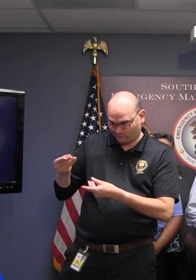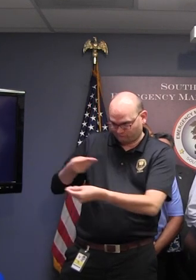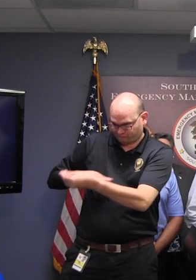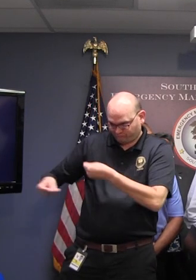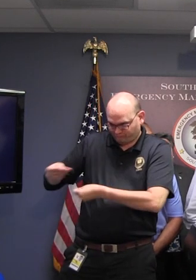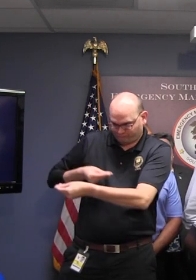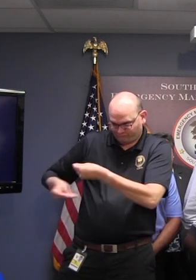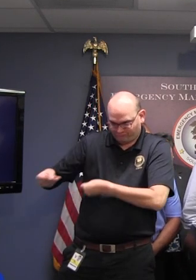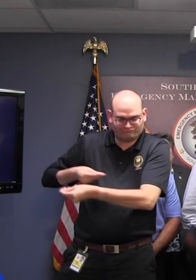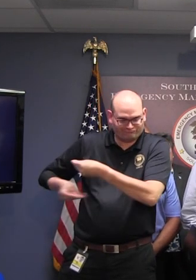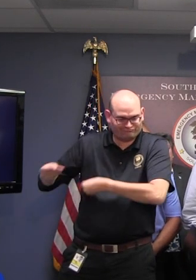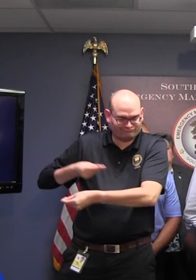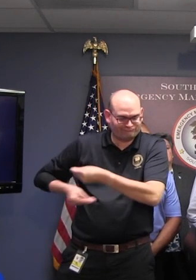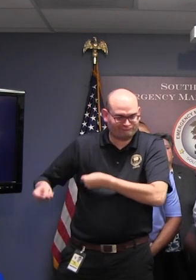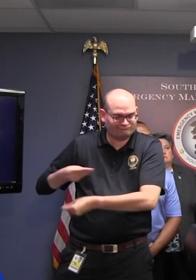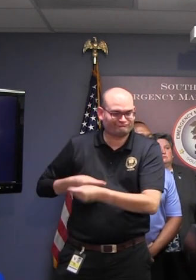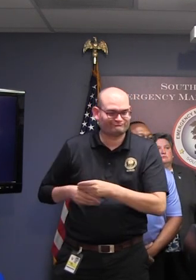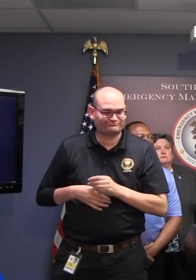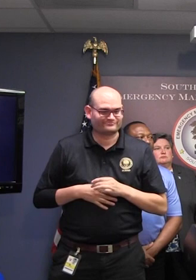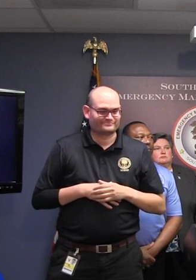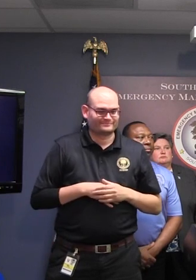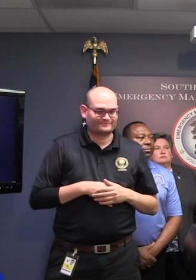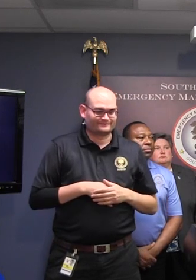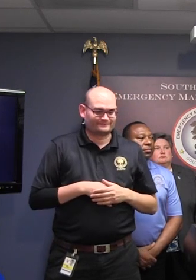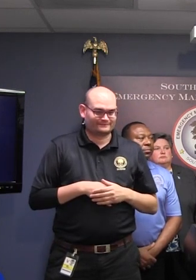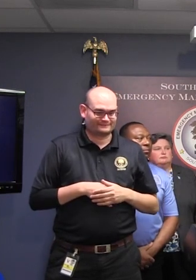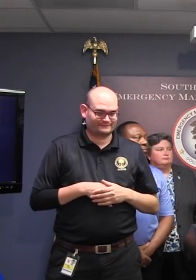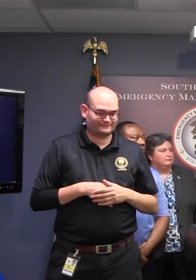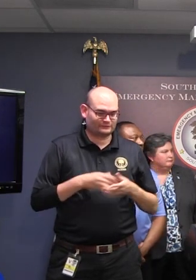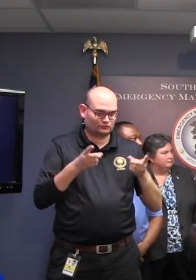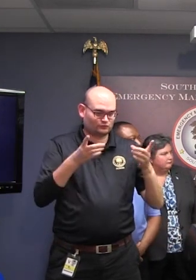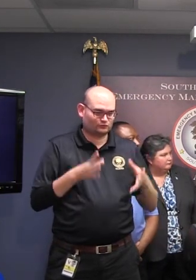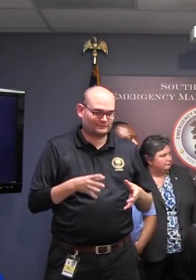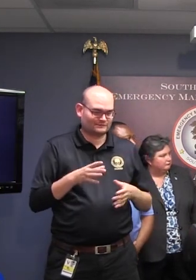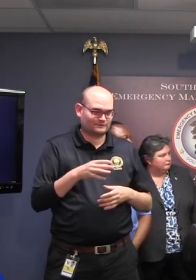on that point, Director Parrish is here.